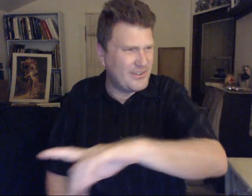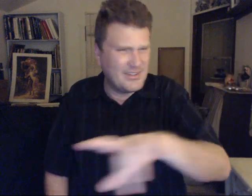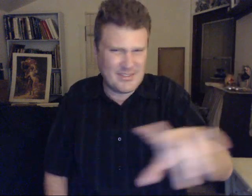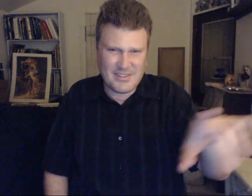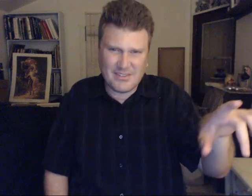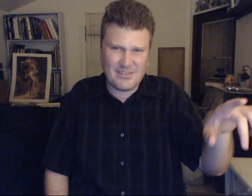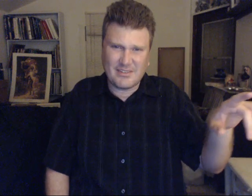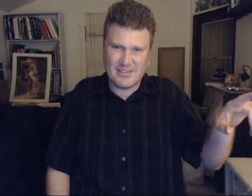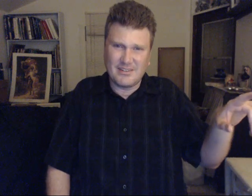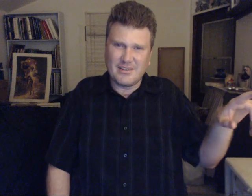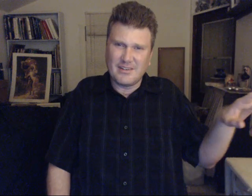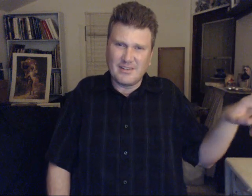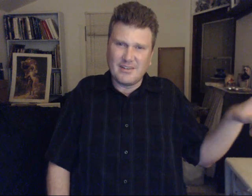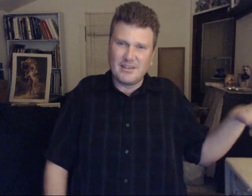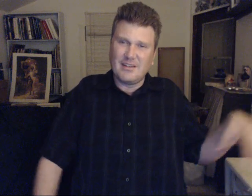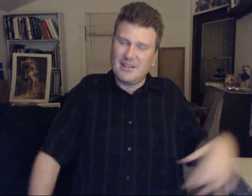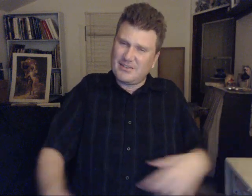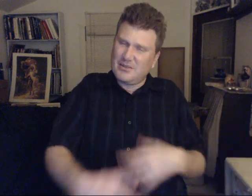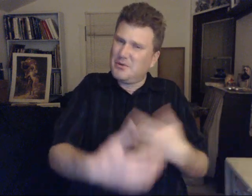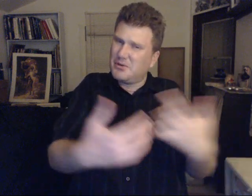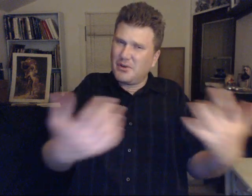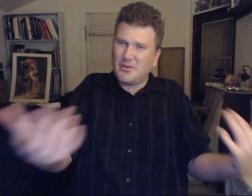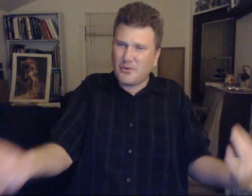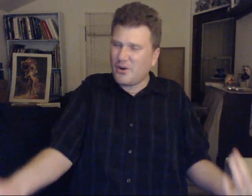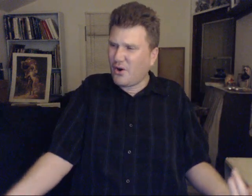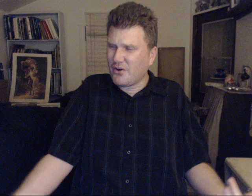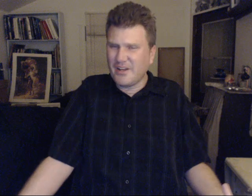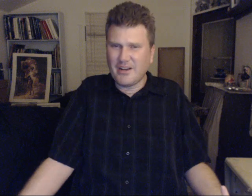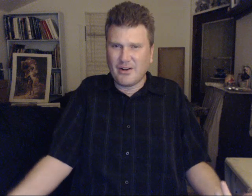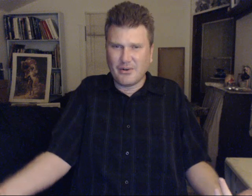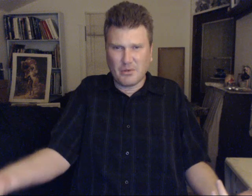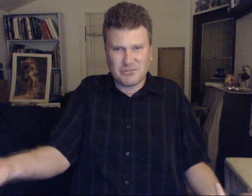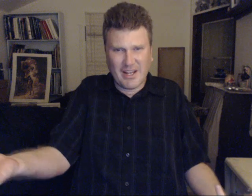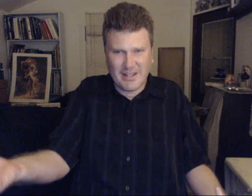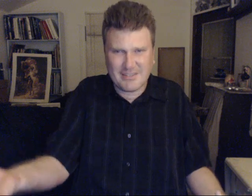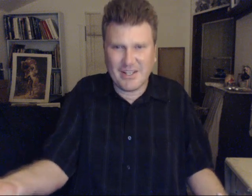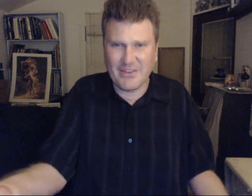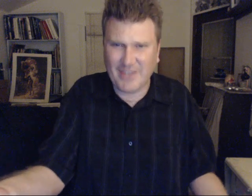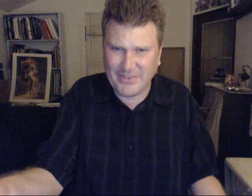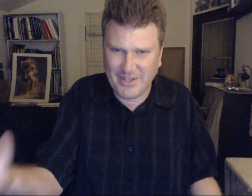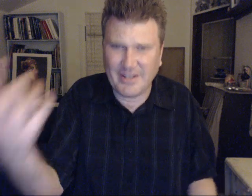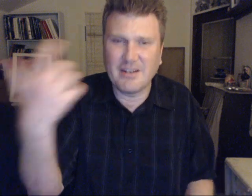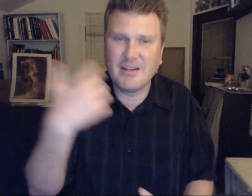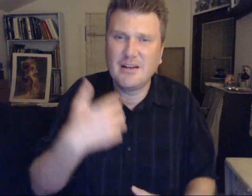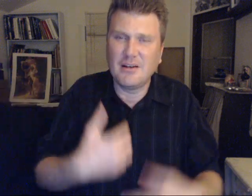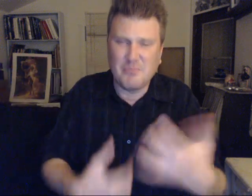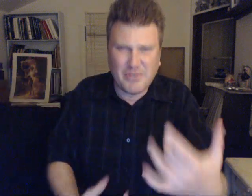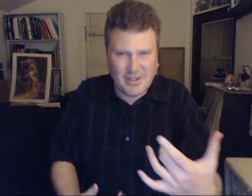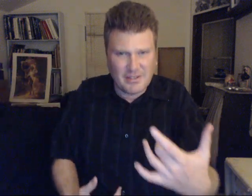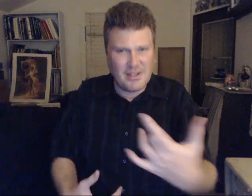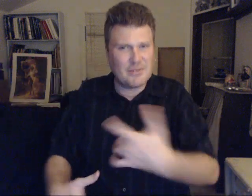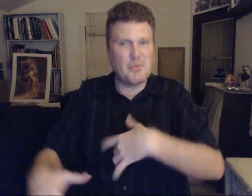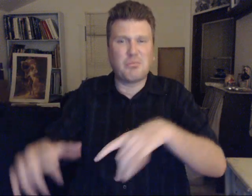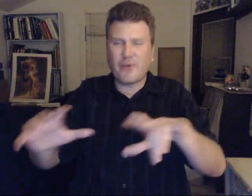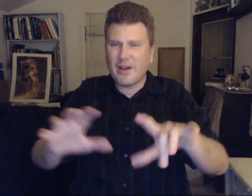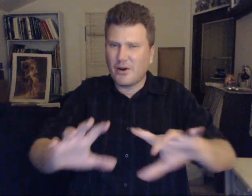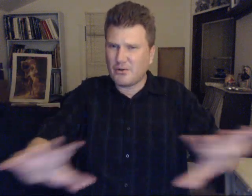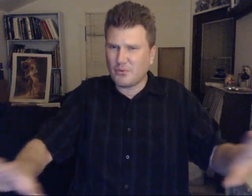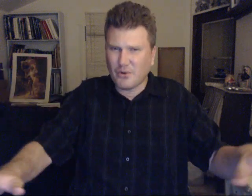E.T's. Yes. have been reincarnated. On your planet. Yes. As a. Being. Yes. They been bred. On your world.